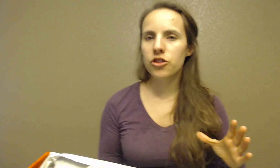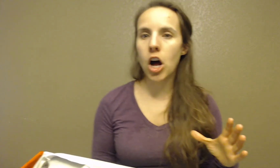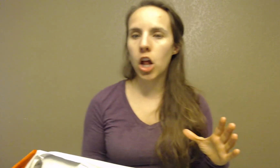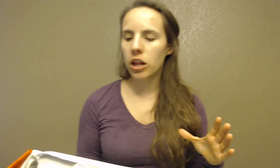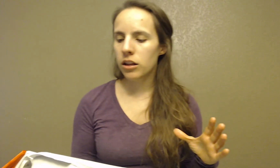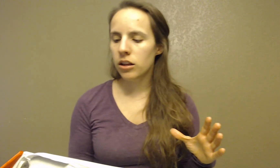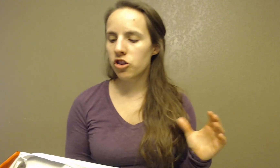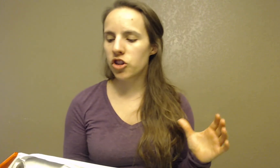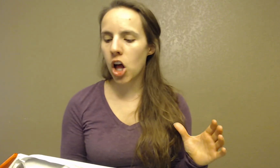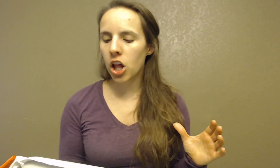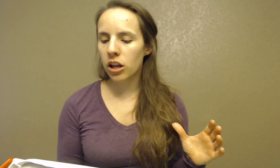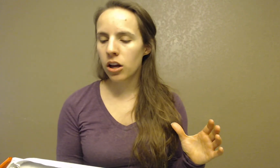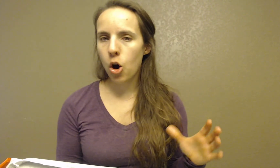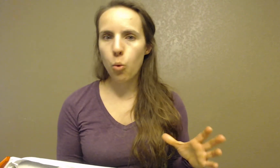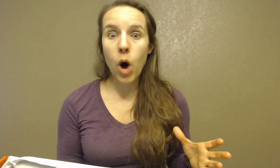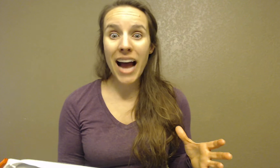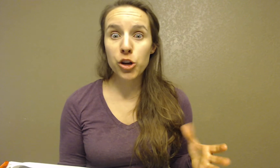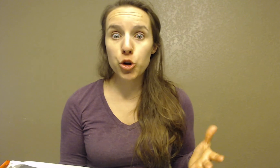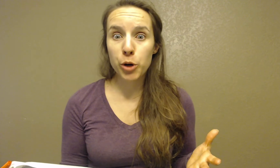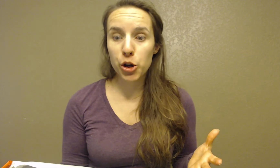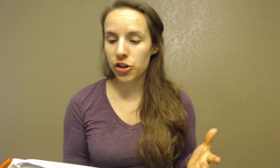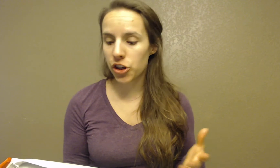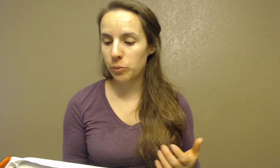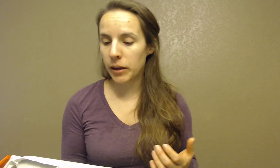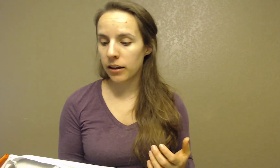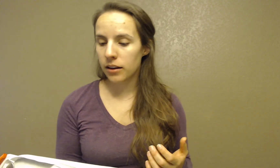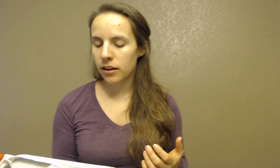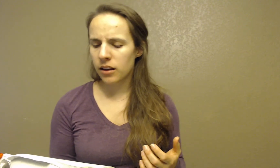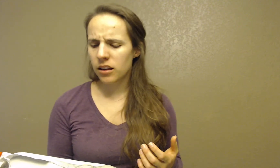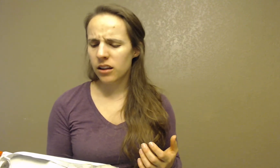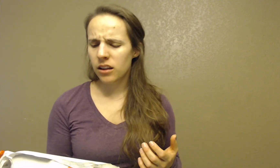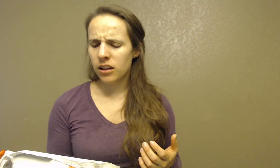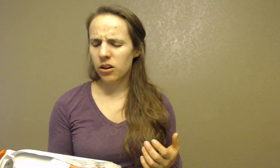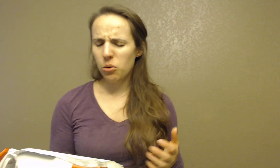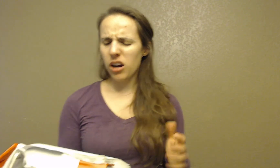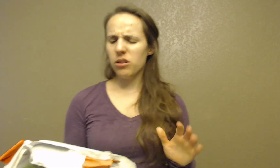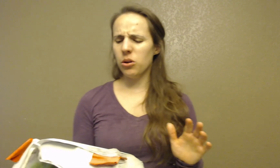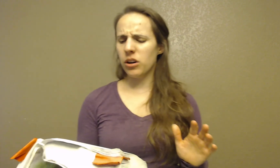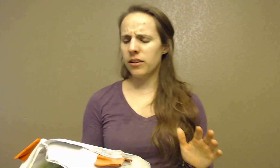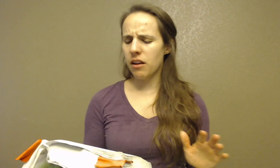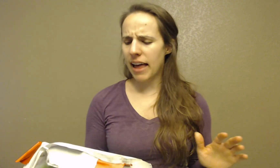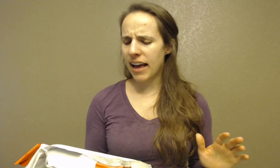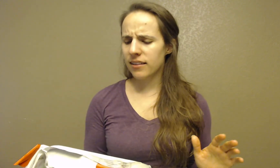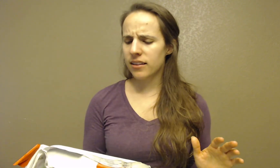Saul, Saul, why do you persecute me? Who are you, Lord? Saul asked.